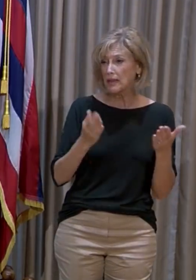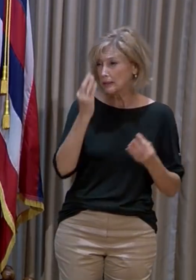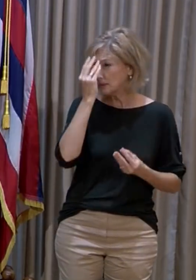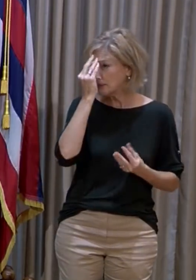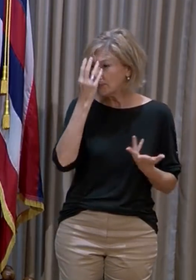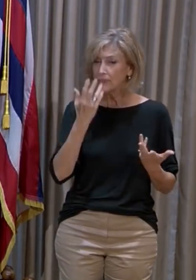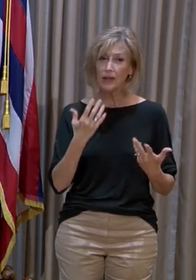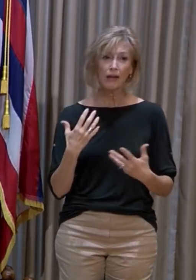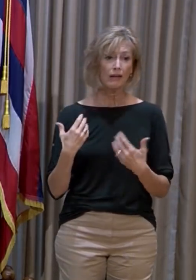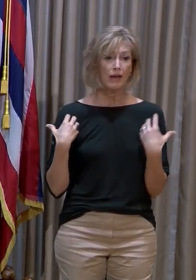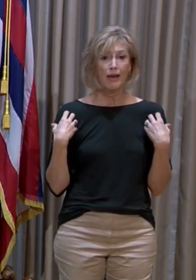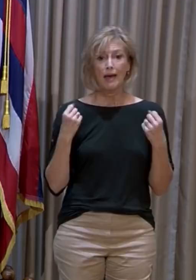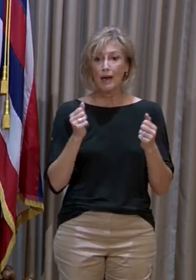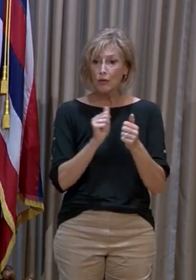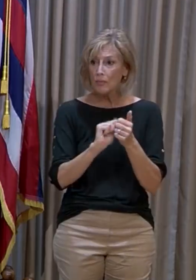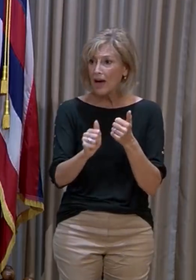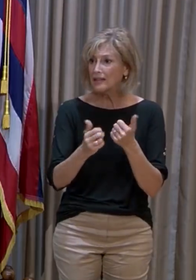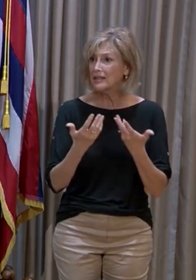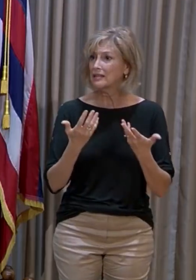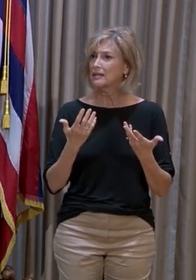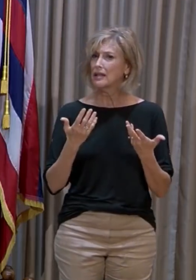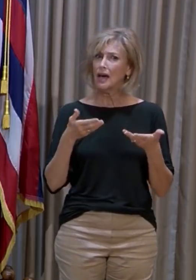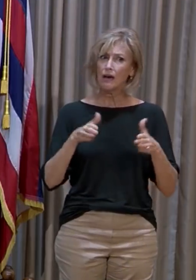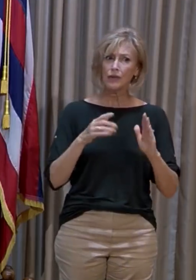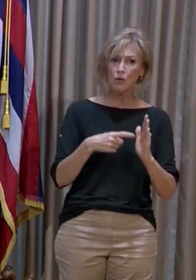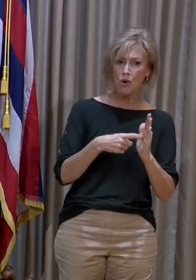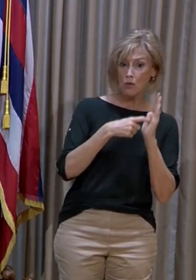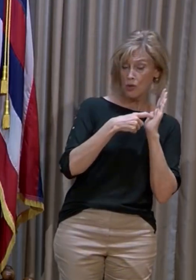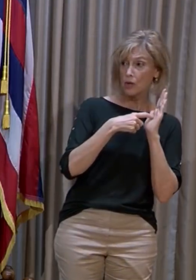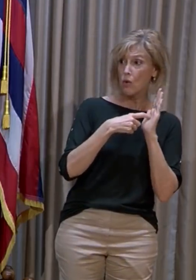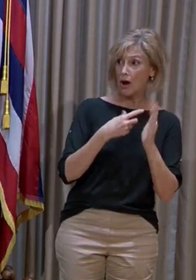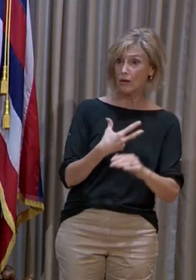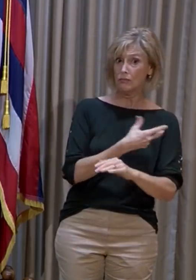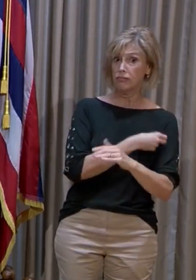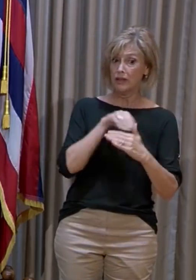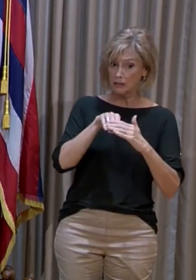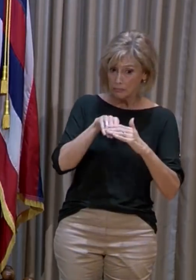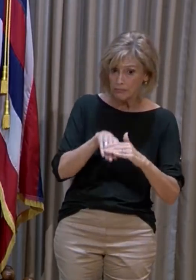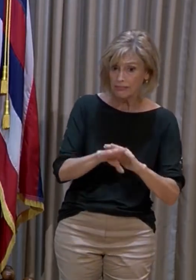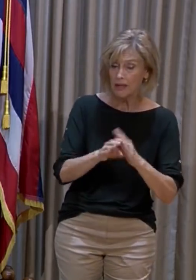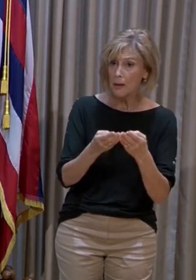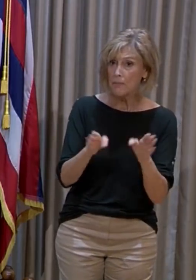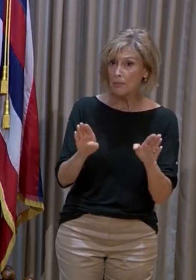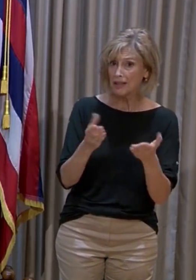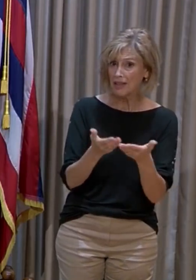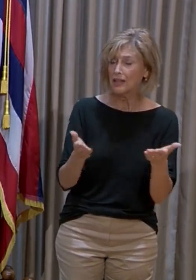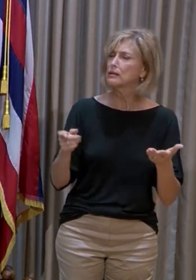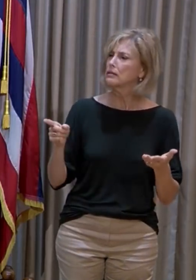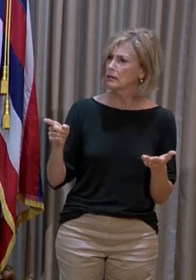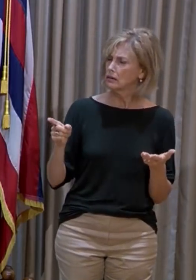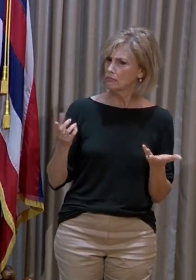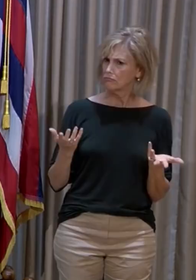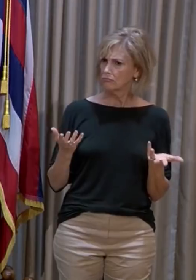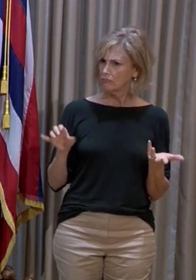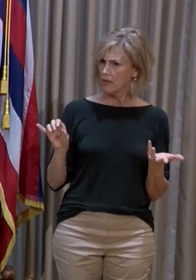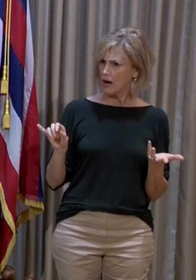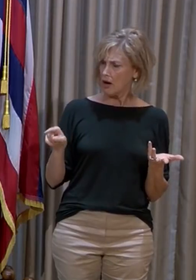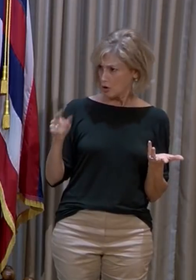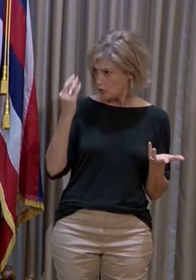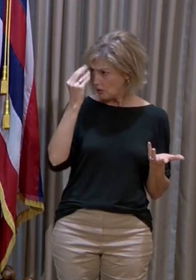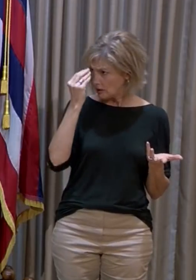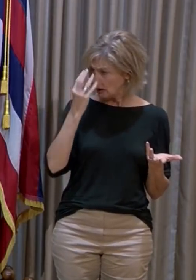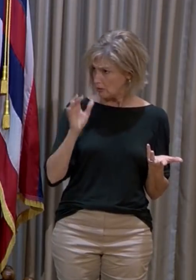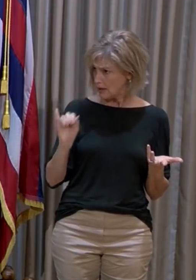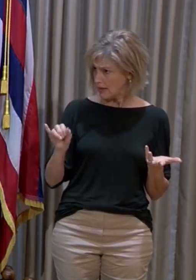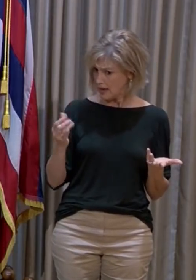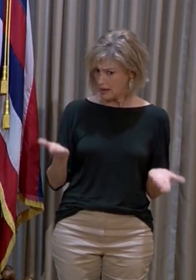health passes or, you know, having a way to require vaccination to get into public accommodations. Is that something that is being considered here